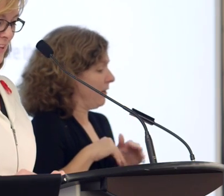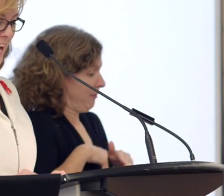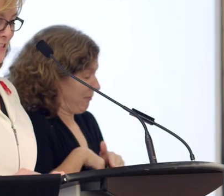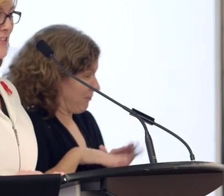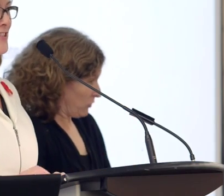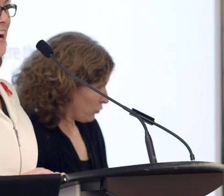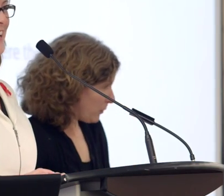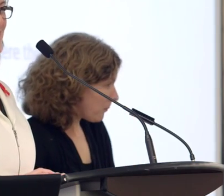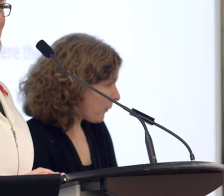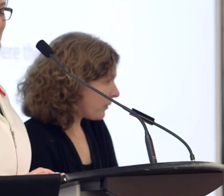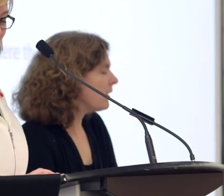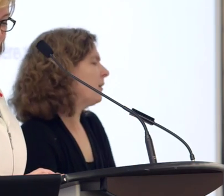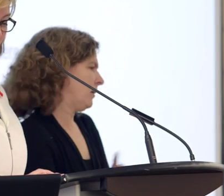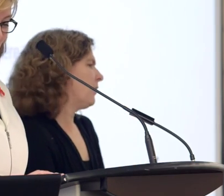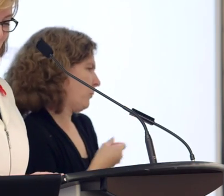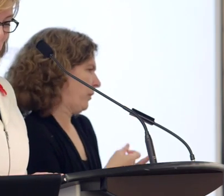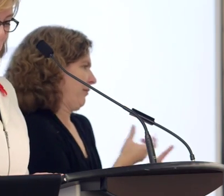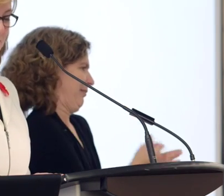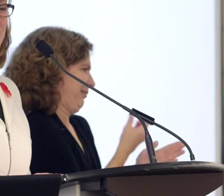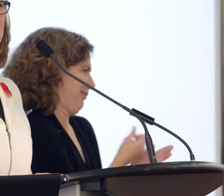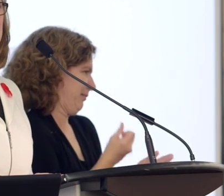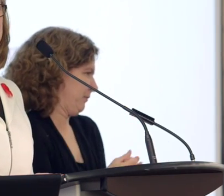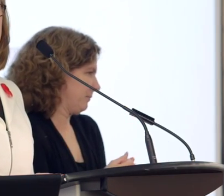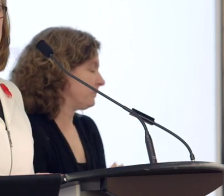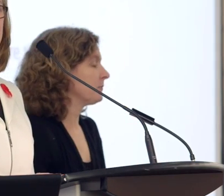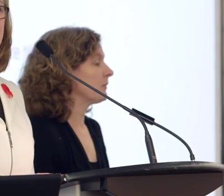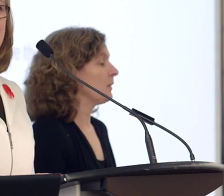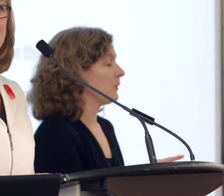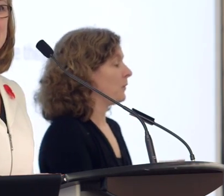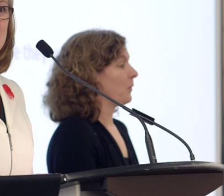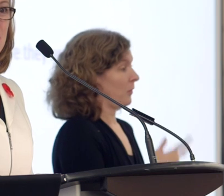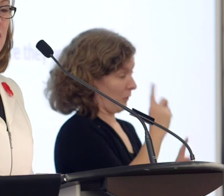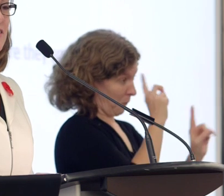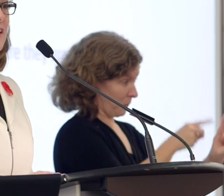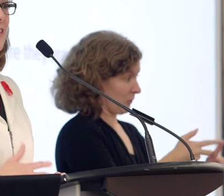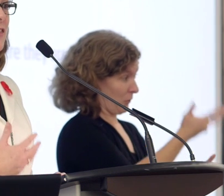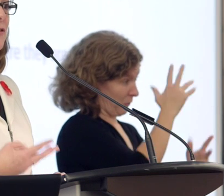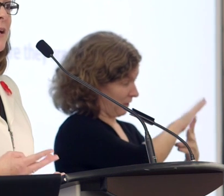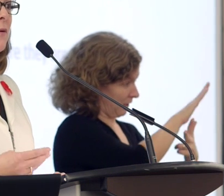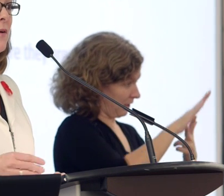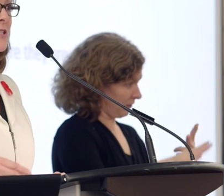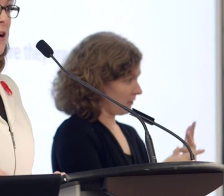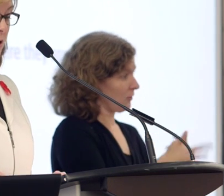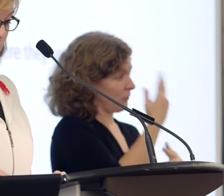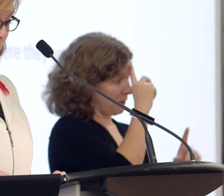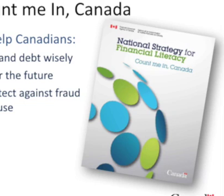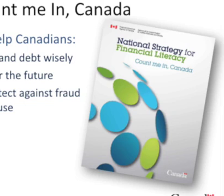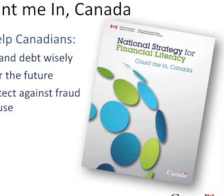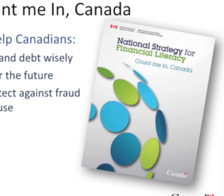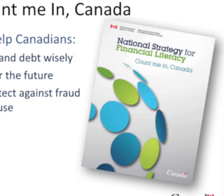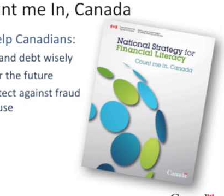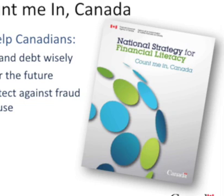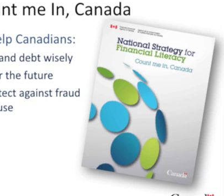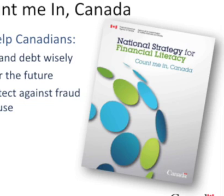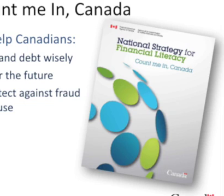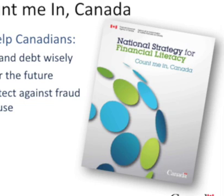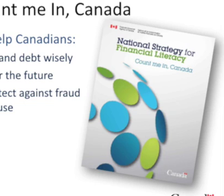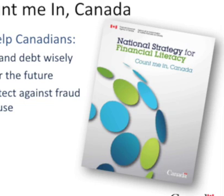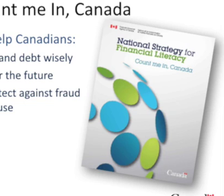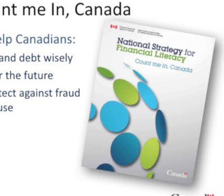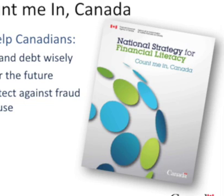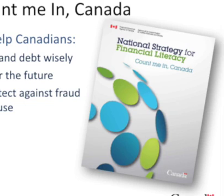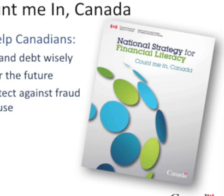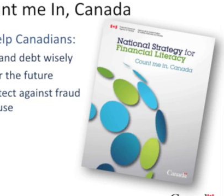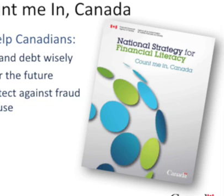The National Strategy identified three big goals to help Canadians. The three goals are manage money and debt